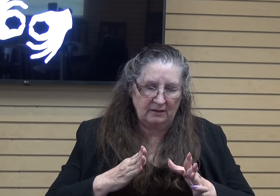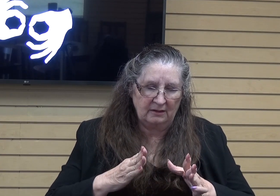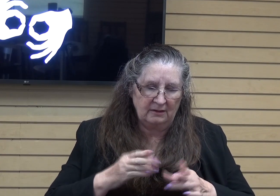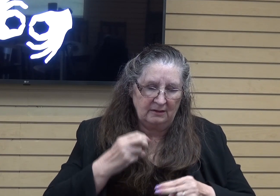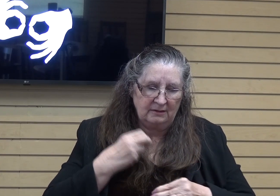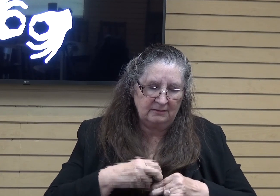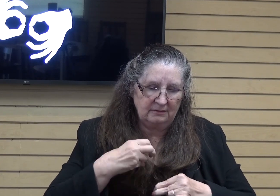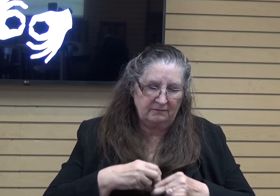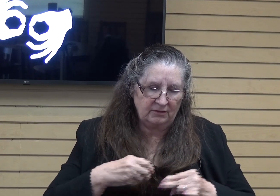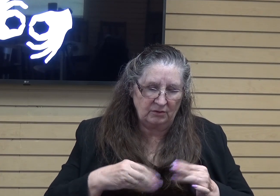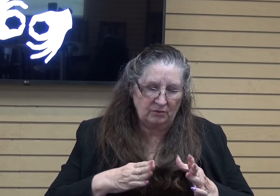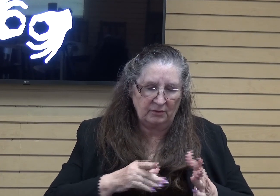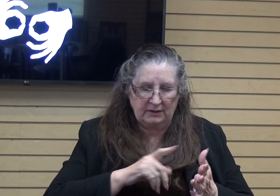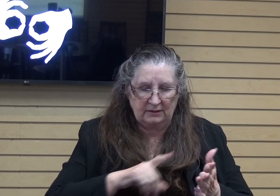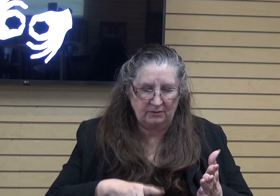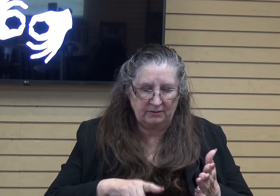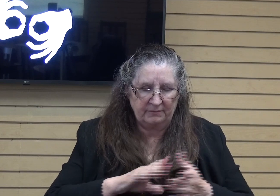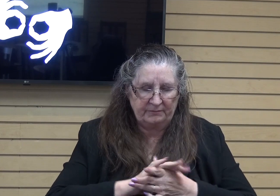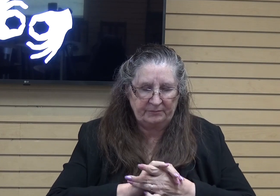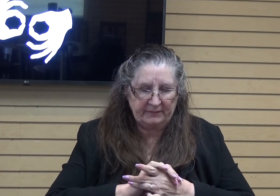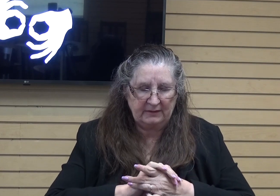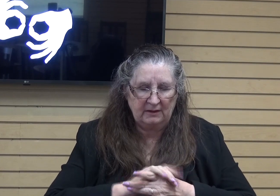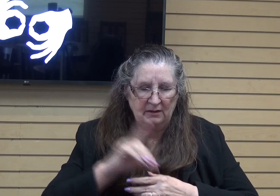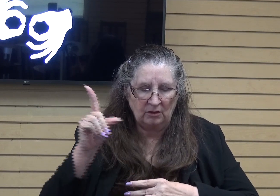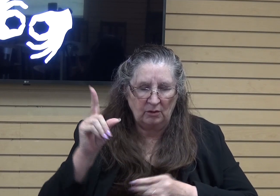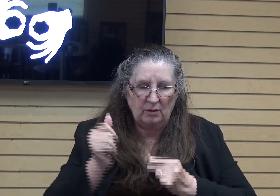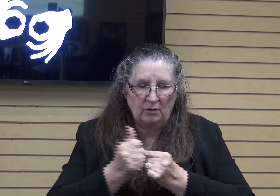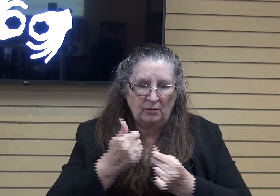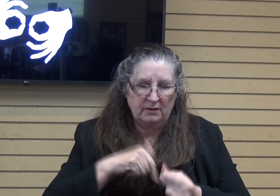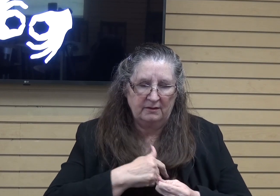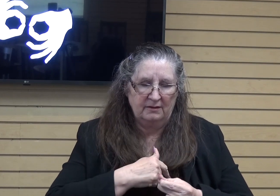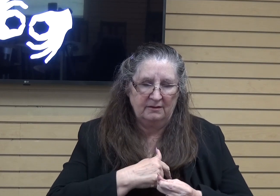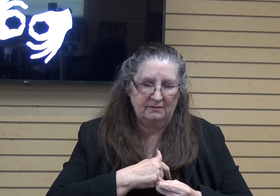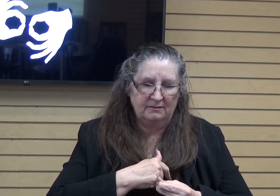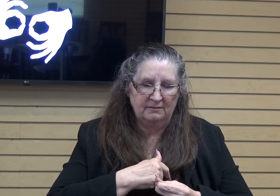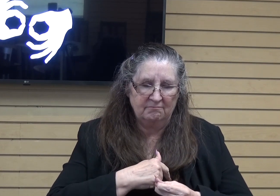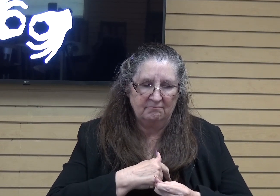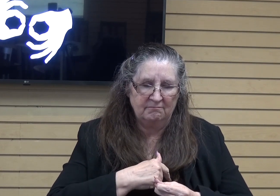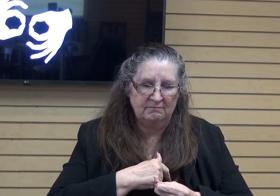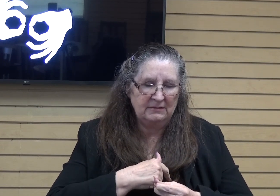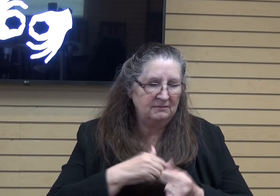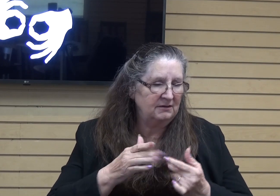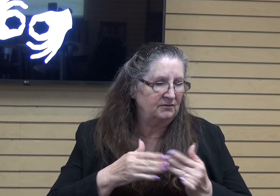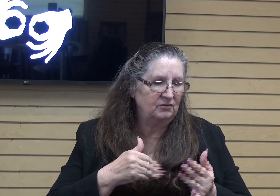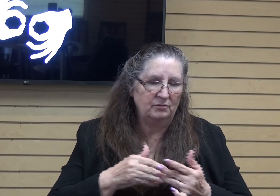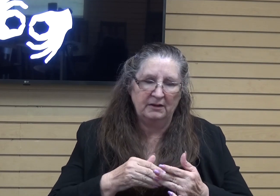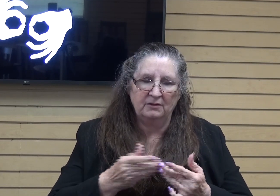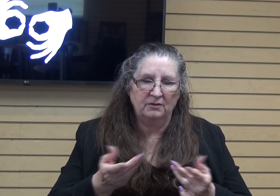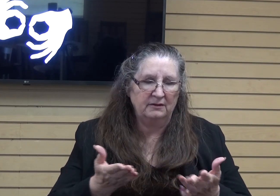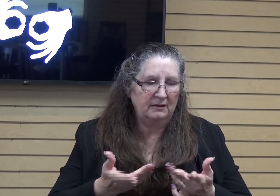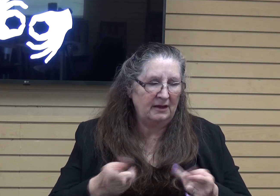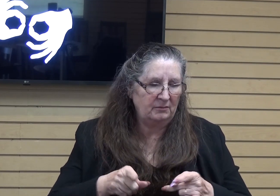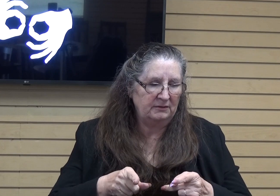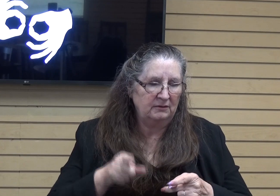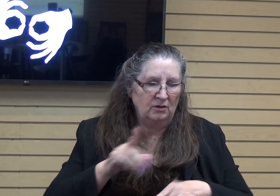ways, Lord, you are with us regardless. And Lord, you have called us to be a light